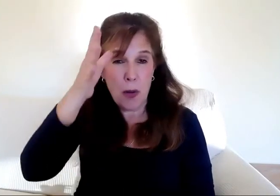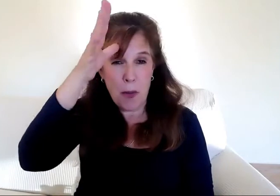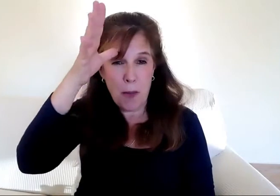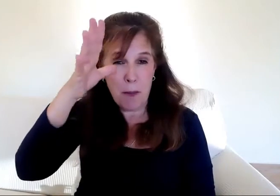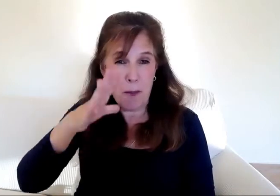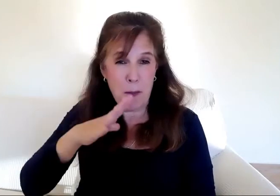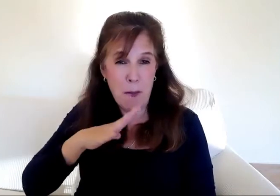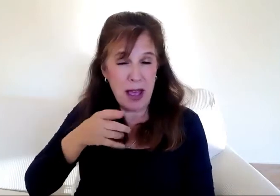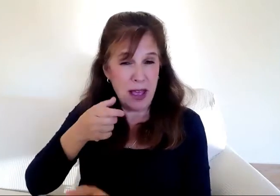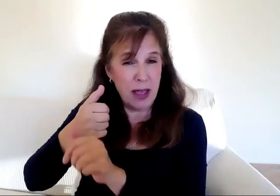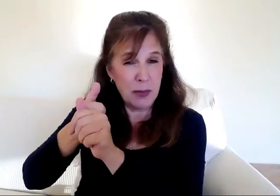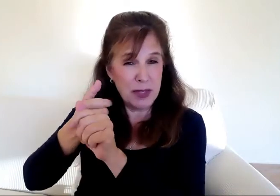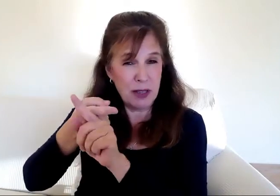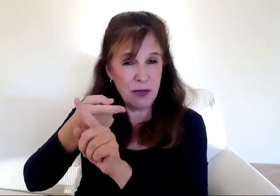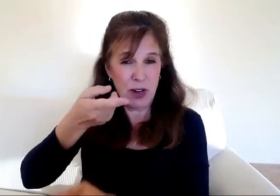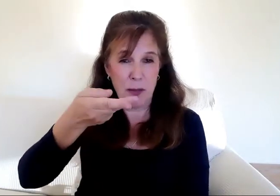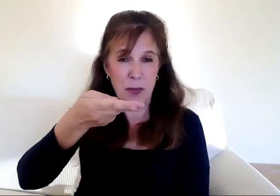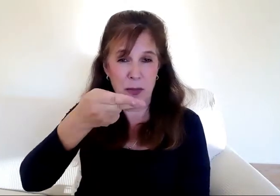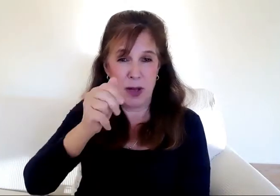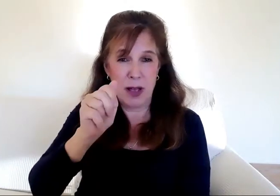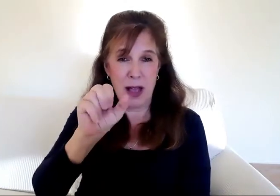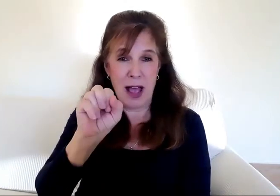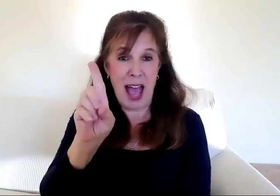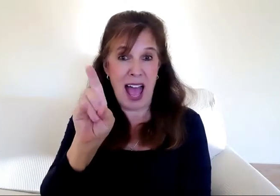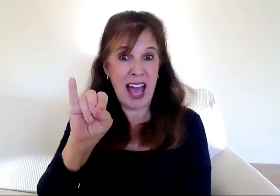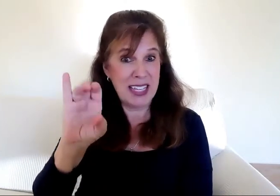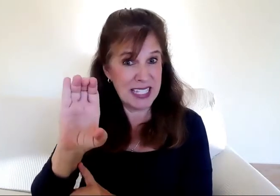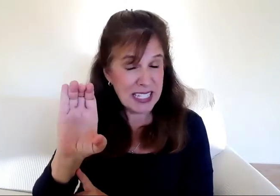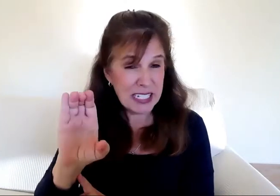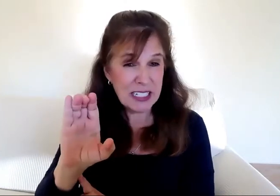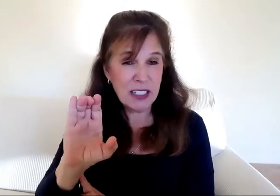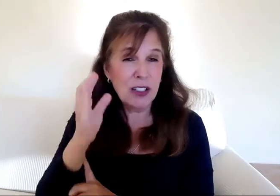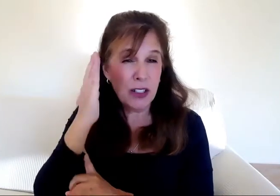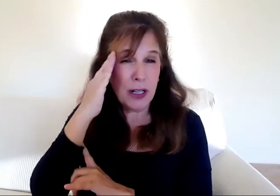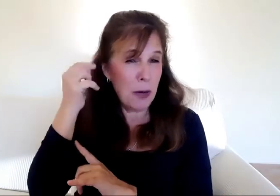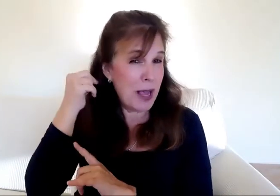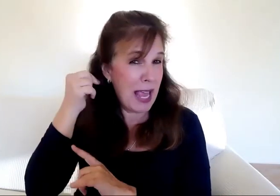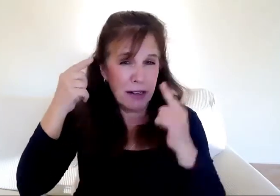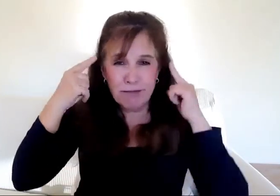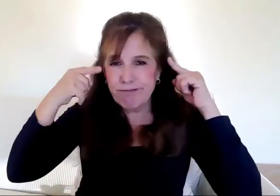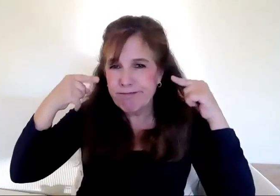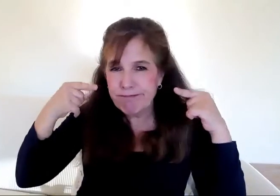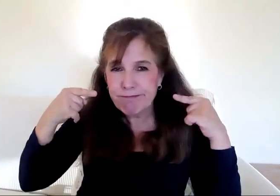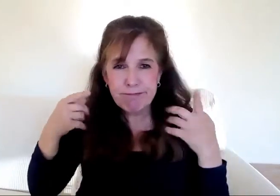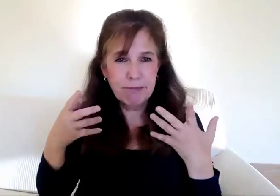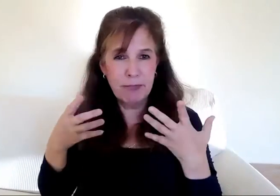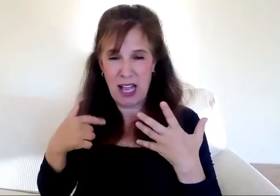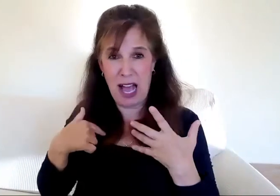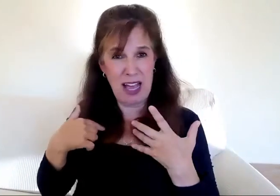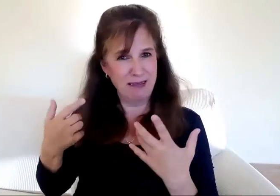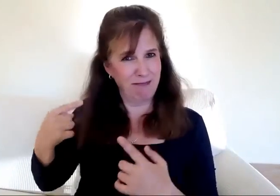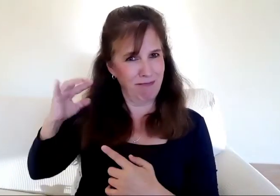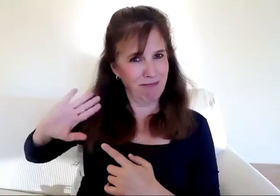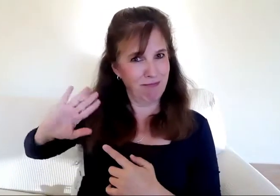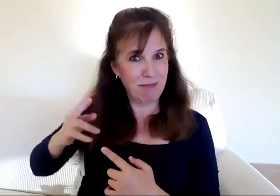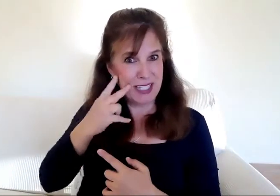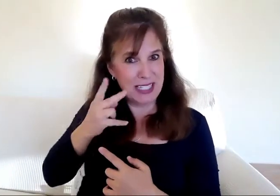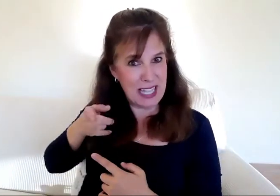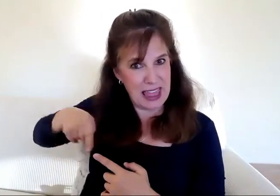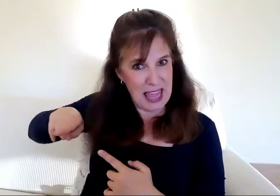scared me, though, was the vulnerability. I mean, the Holocaust happened in my